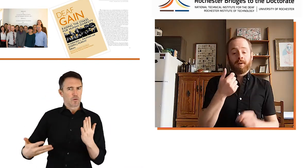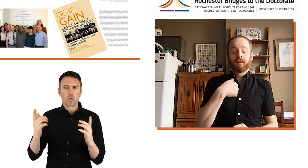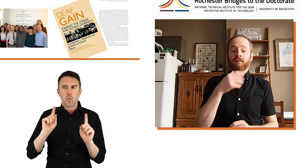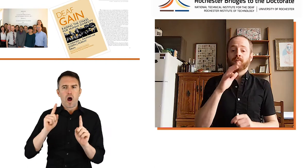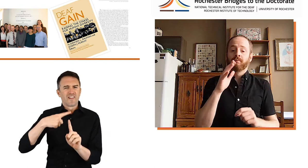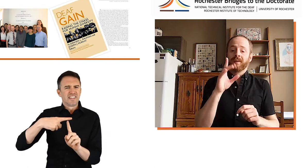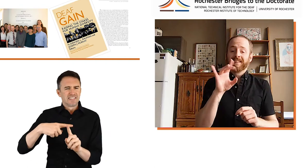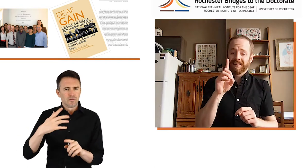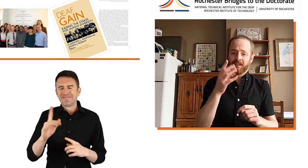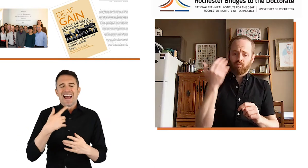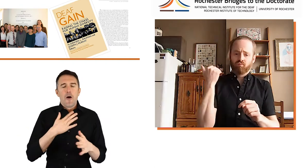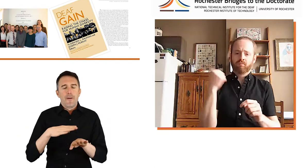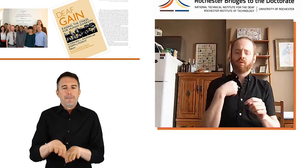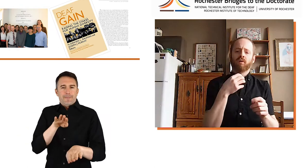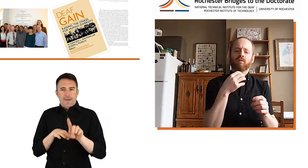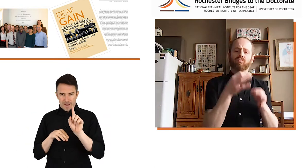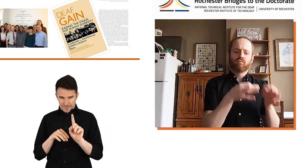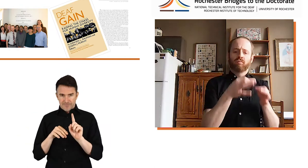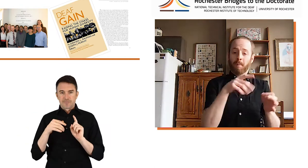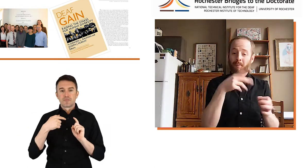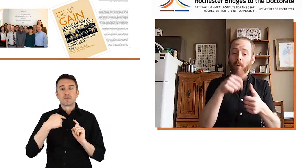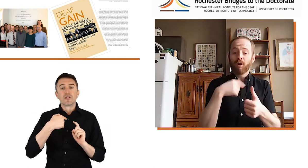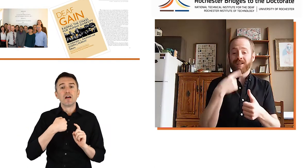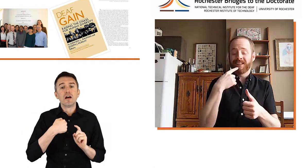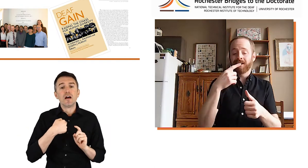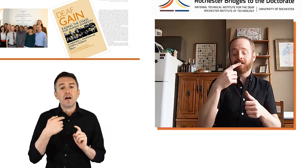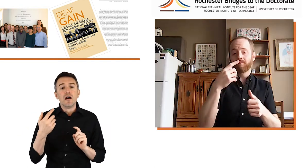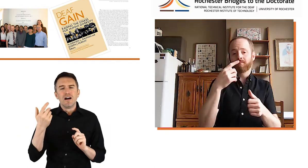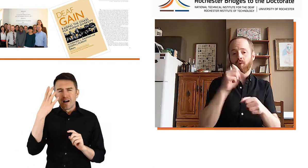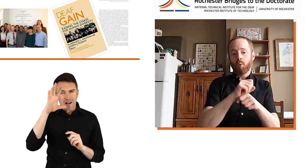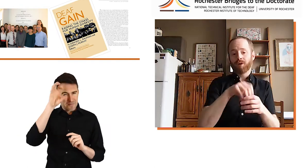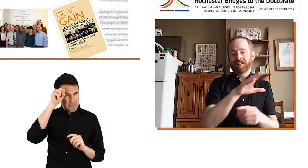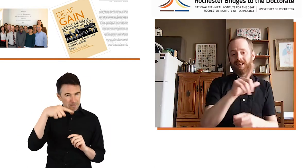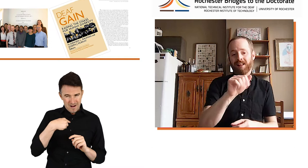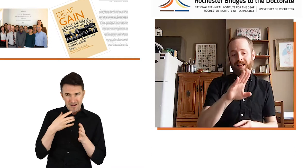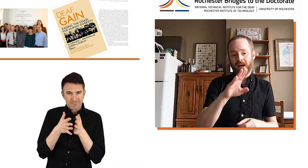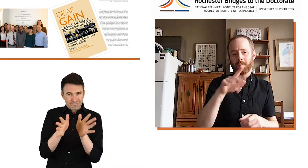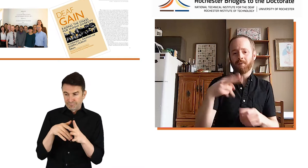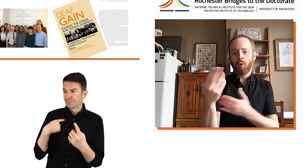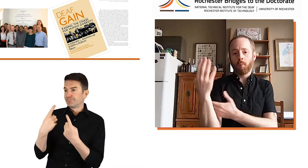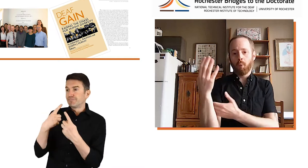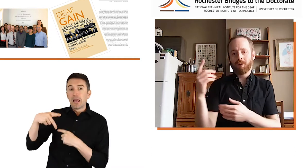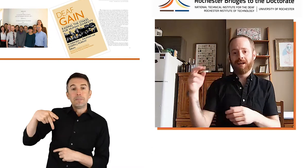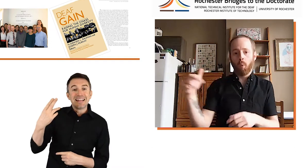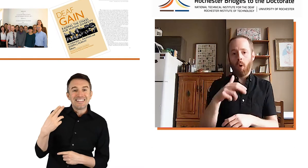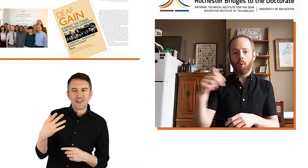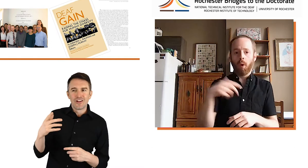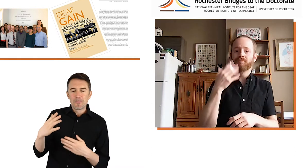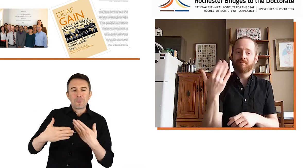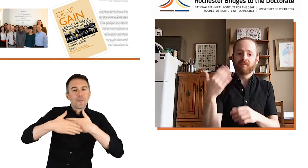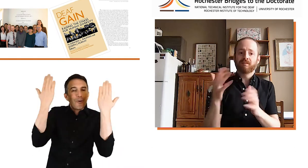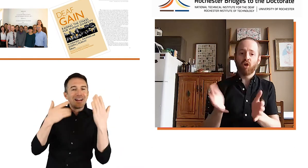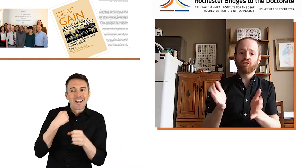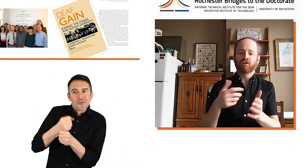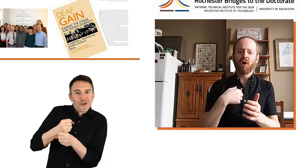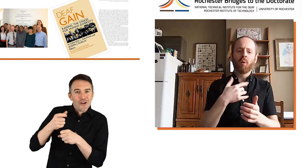So, and let me back up here a little bit. I did work in Peter's lab, and in the mornings Peter